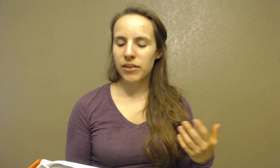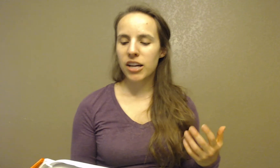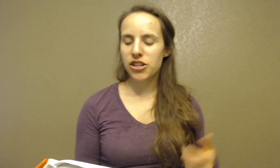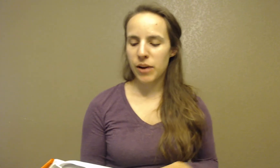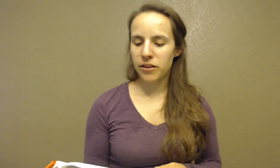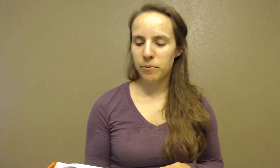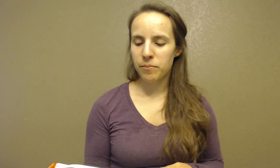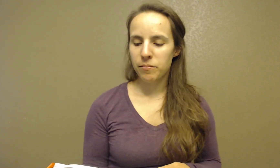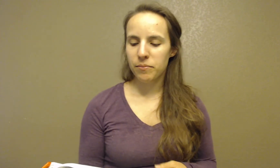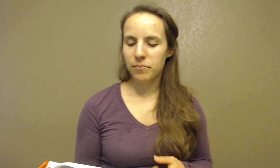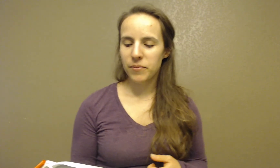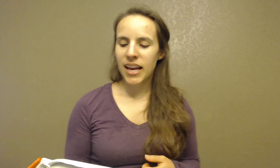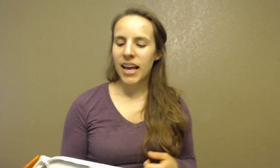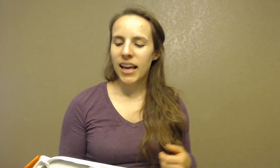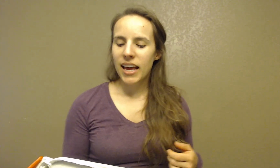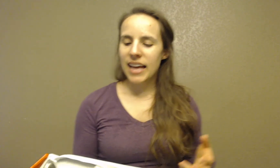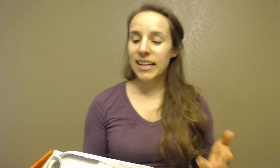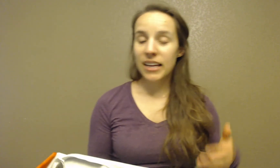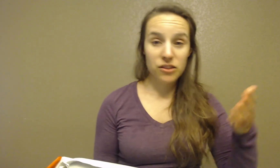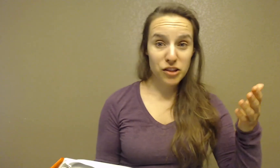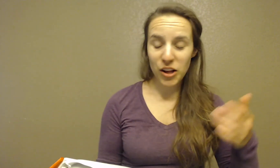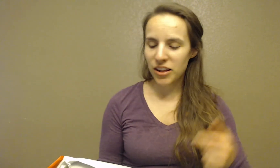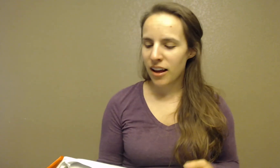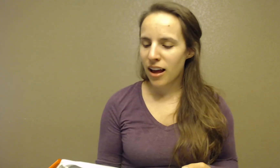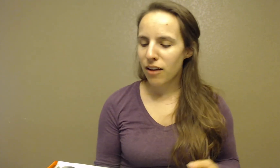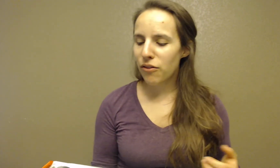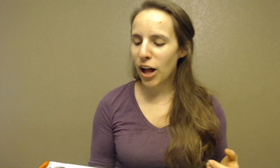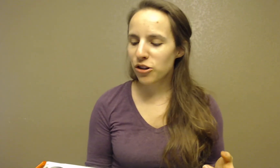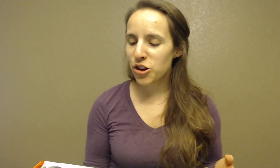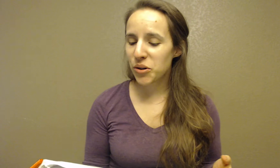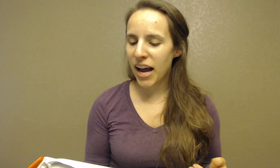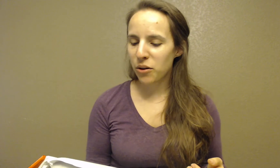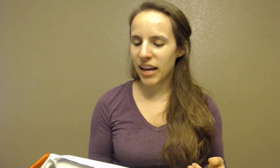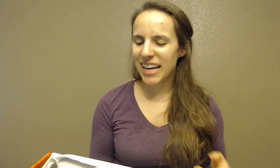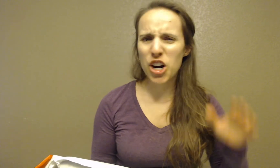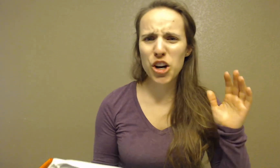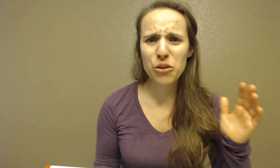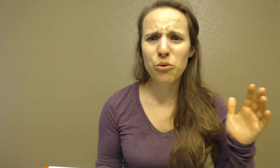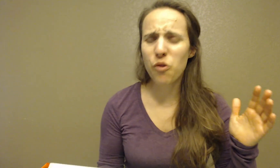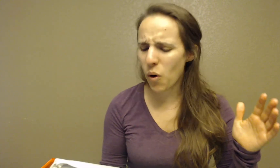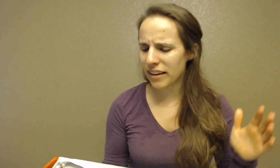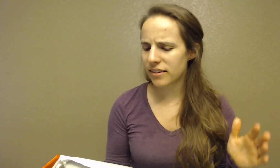flashed around him. And he, Saul, fell to the ground and he heard a voice,